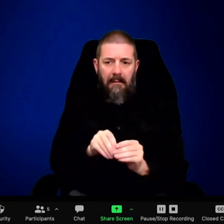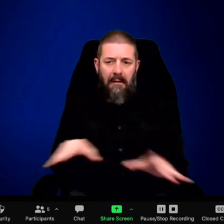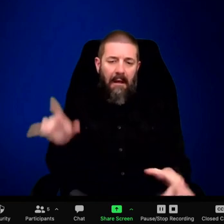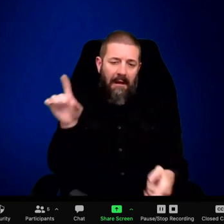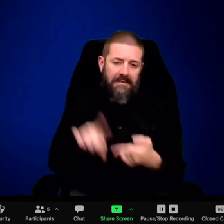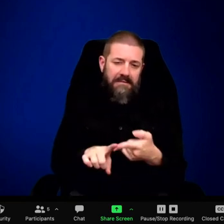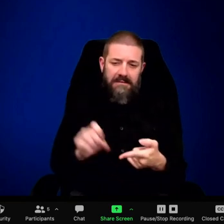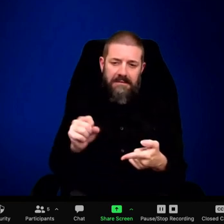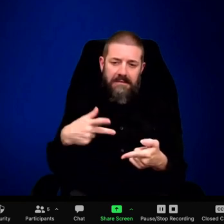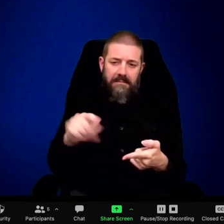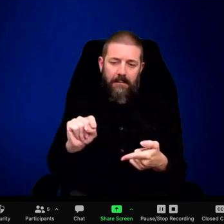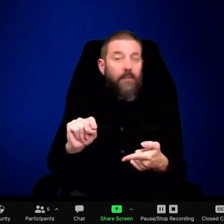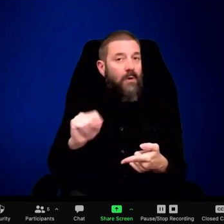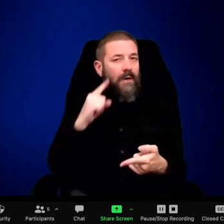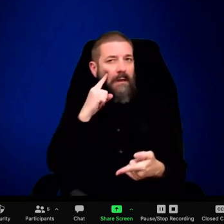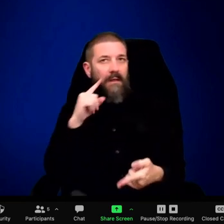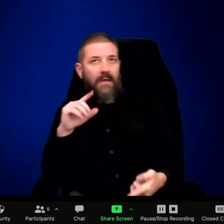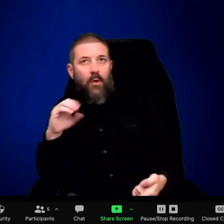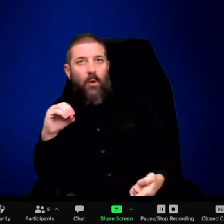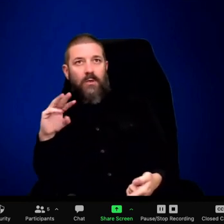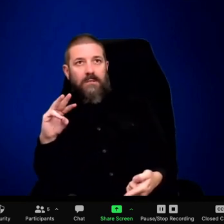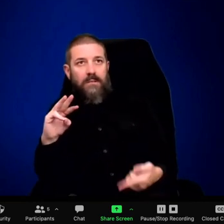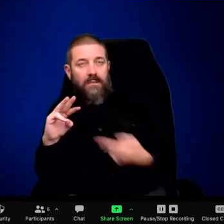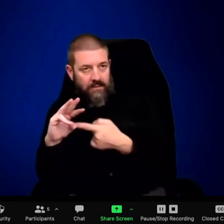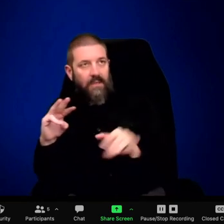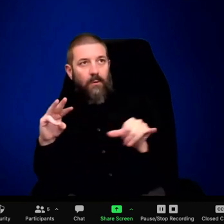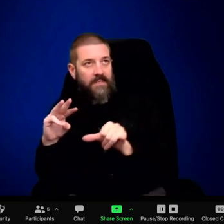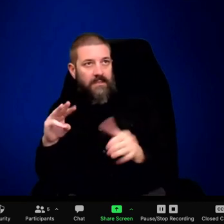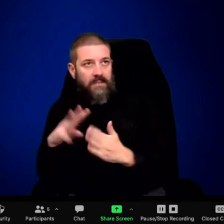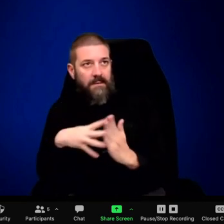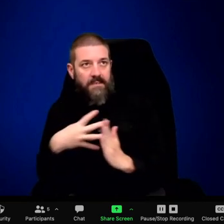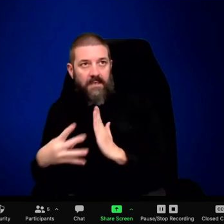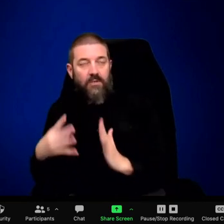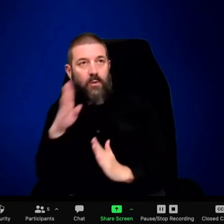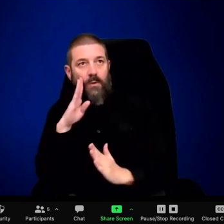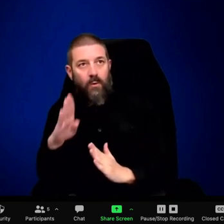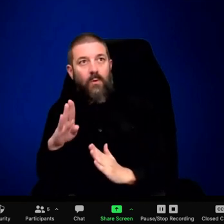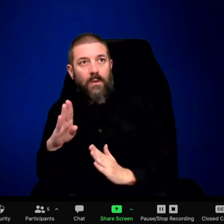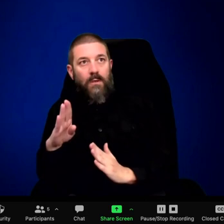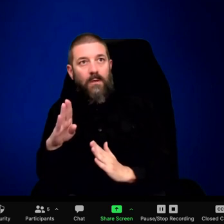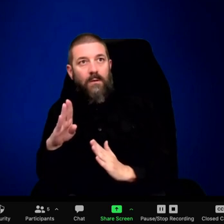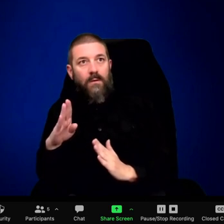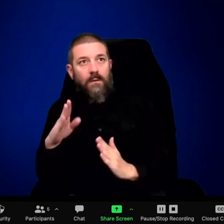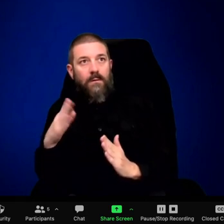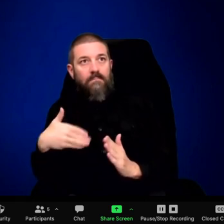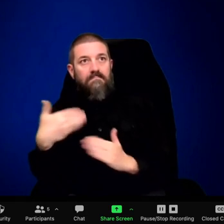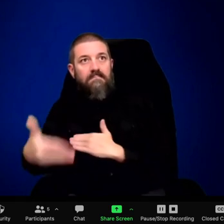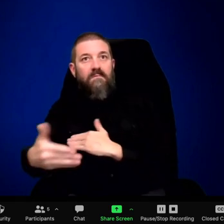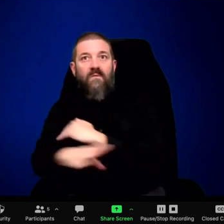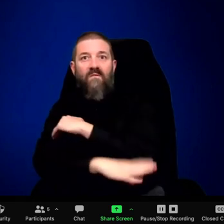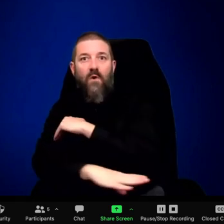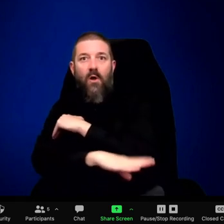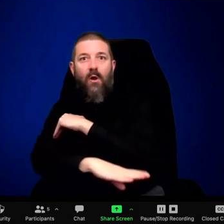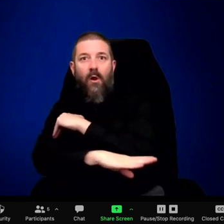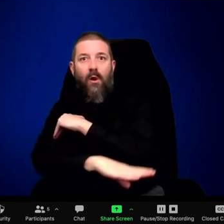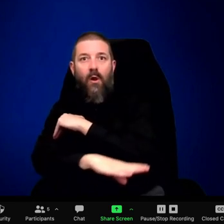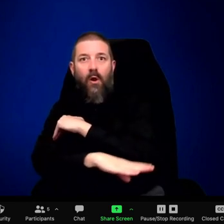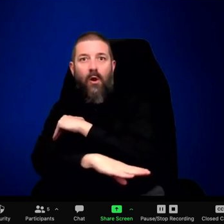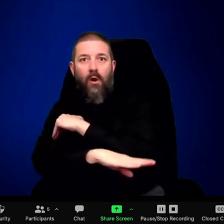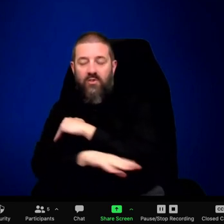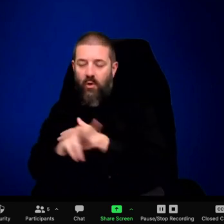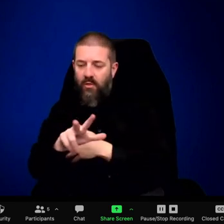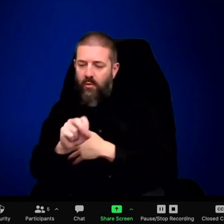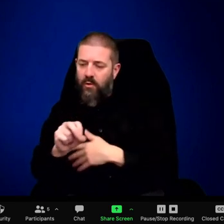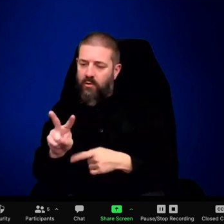writing projects. For people that have worked on books, they know that once you have your first draft done, that's only the very,